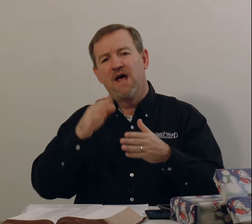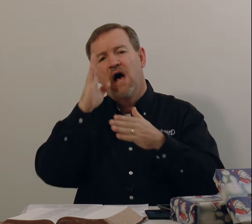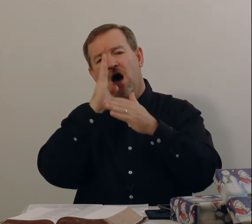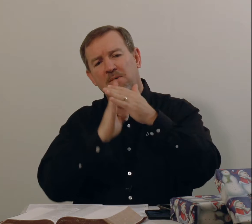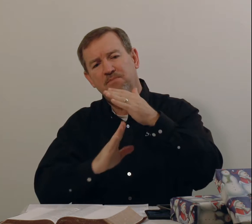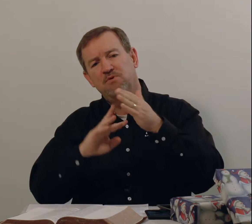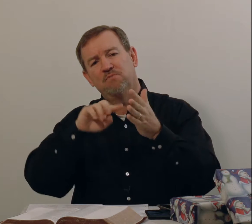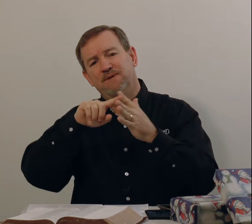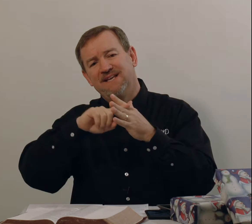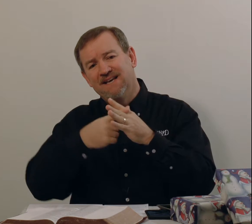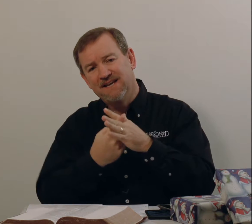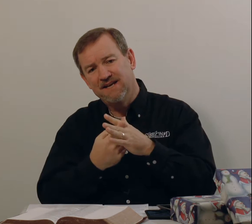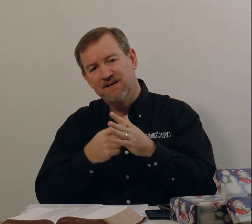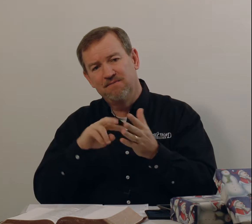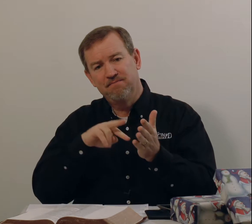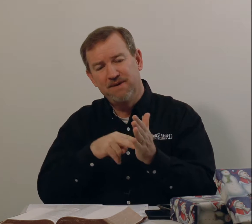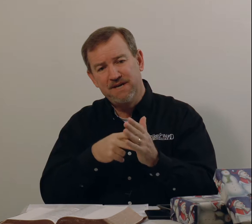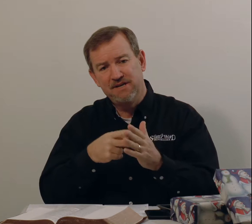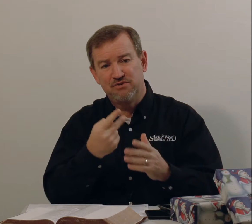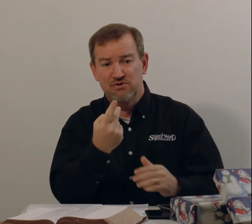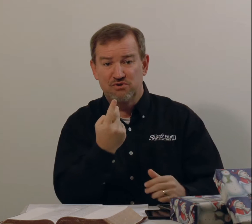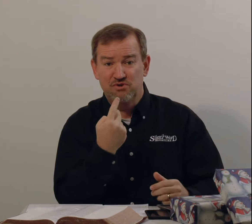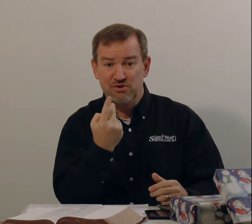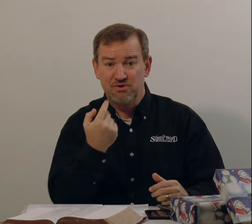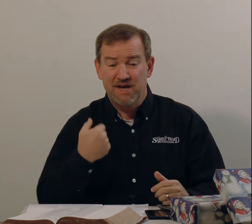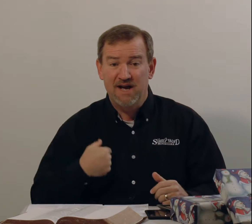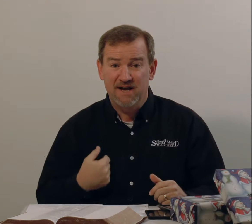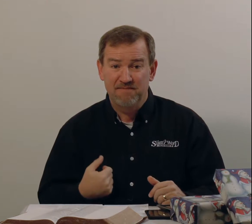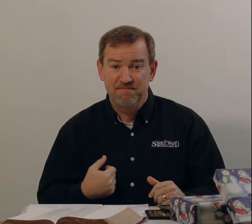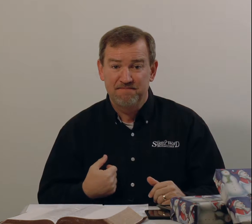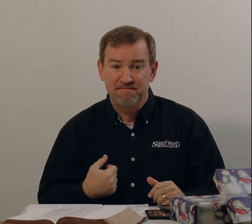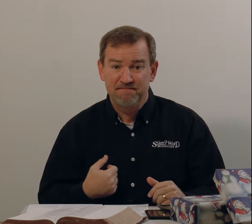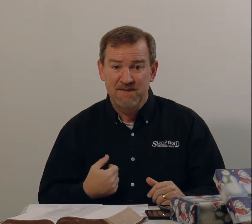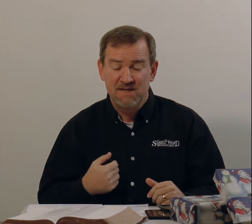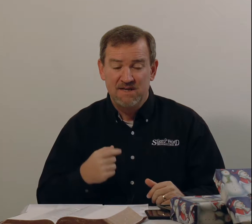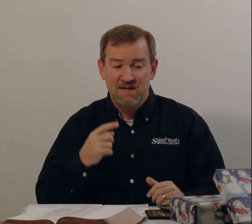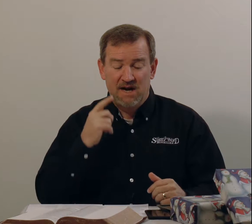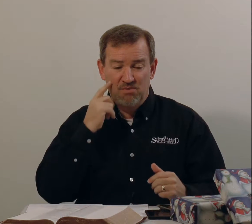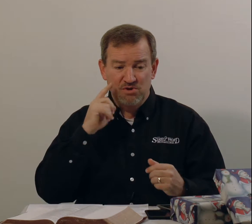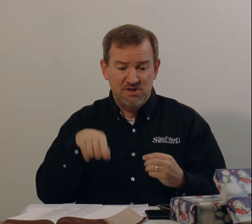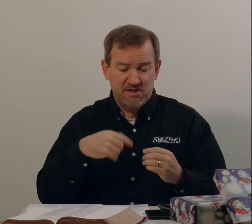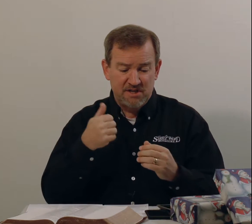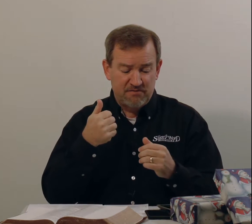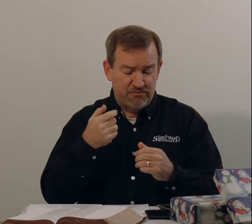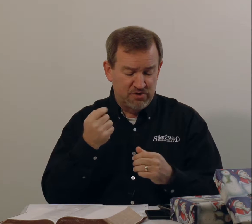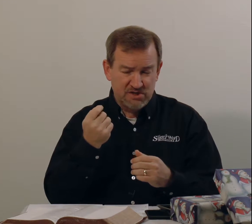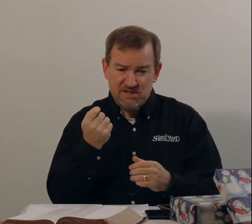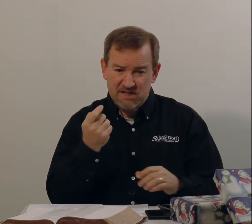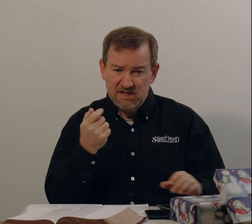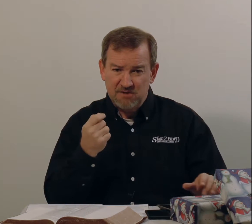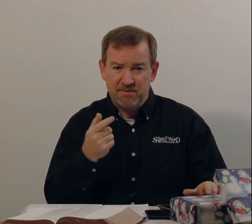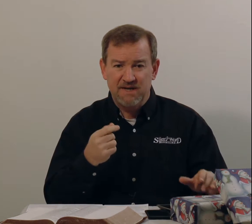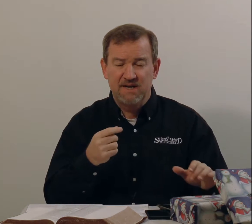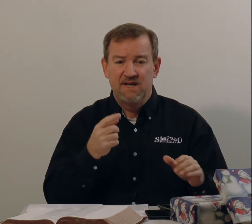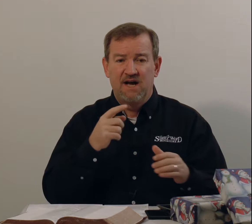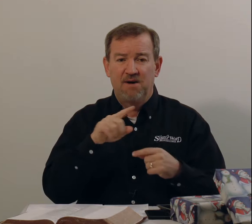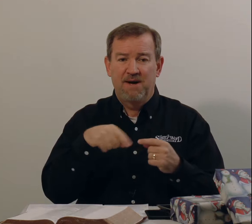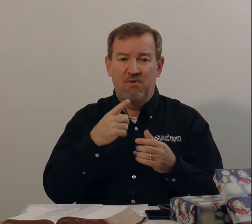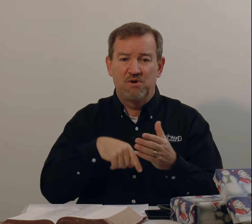humble beginning means to you and I. I want you to think for just a little bit about what